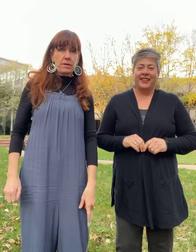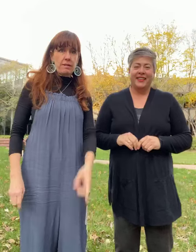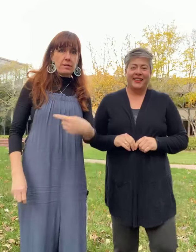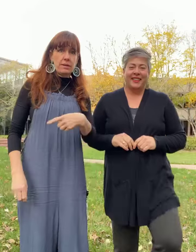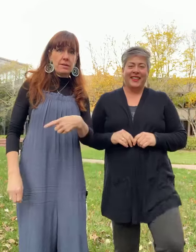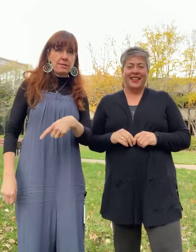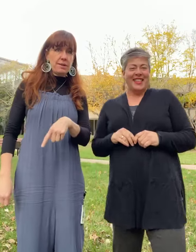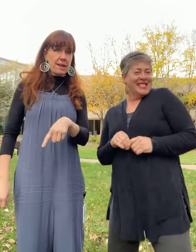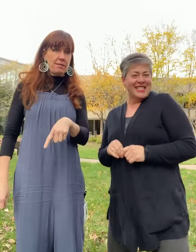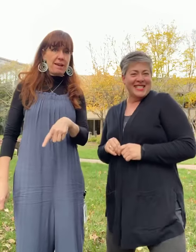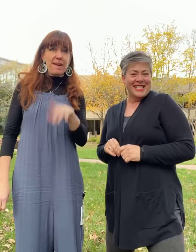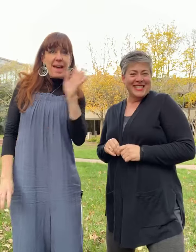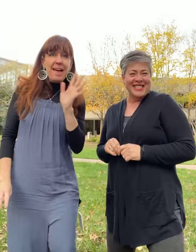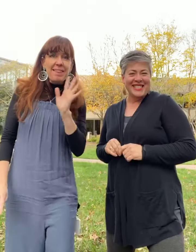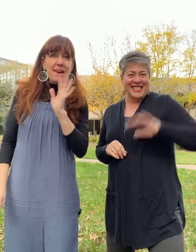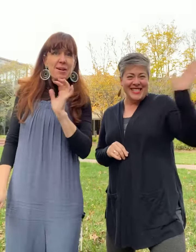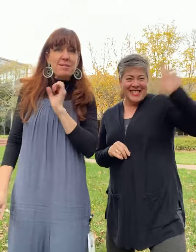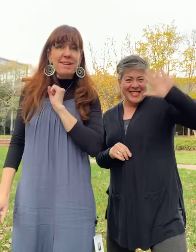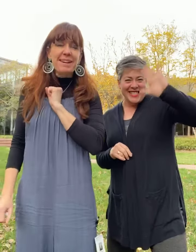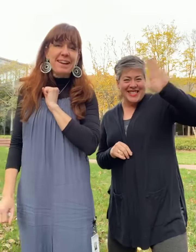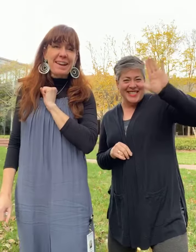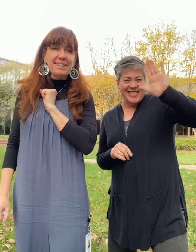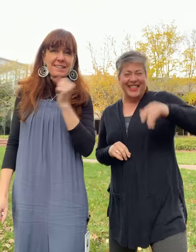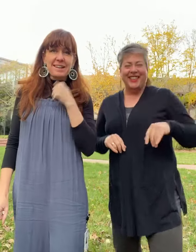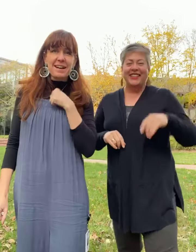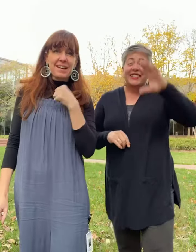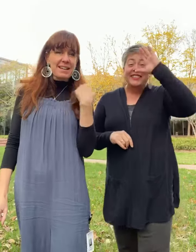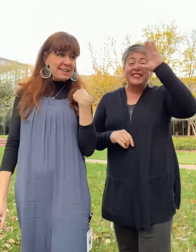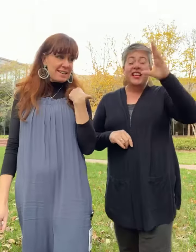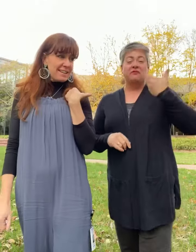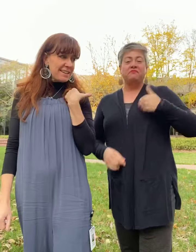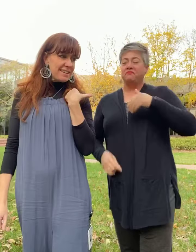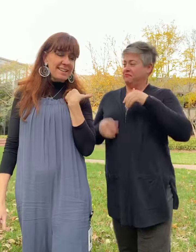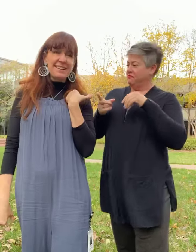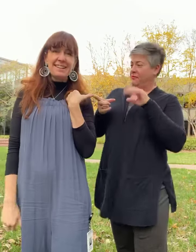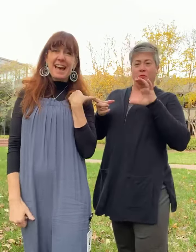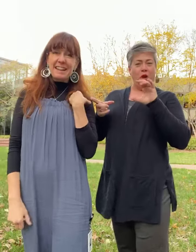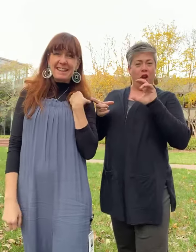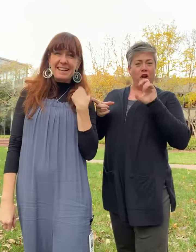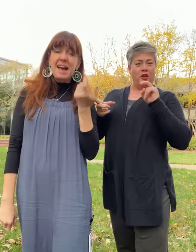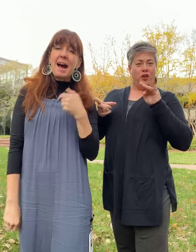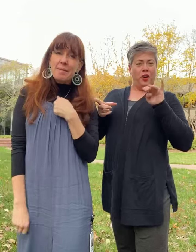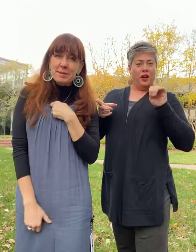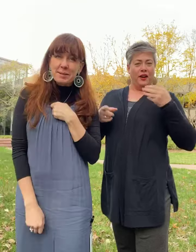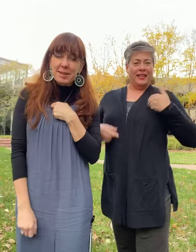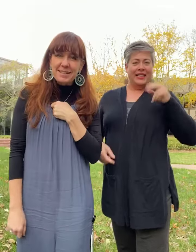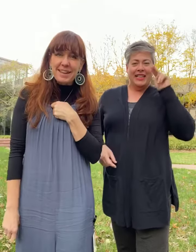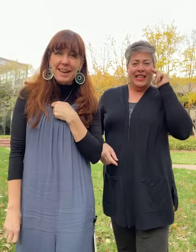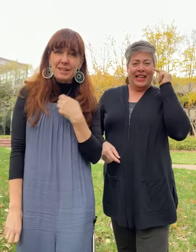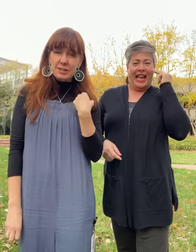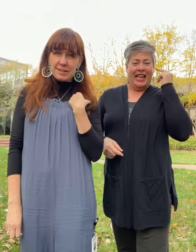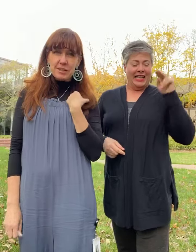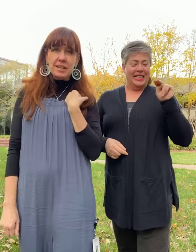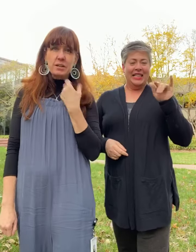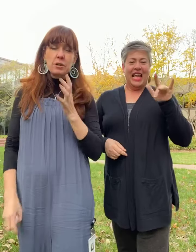Live. Right now. Live. Hello. Hey guys. Connie, Natalie. I'm having to talk today. She's just going to interpret.